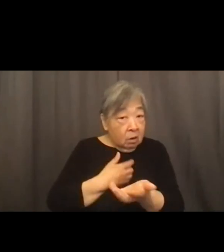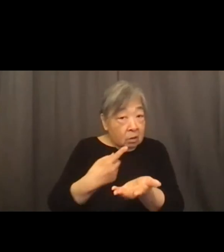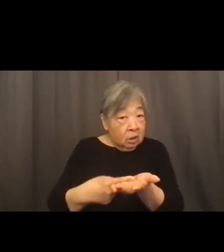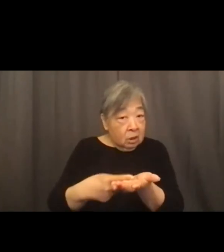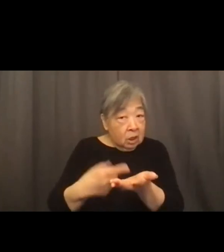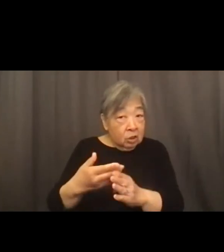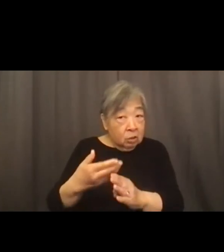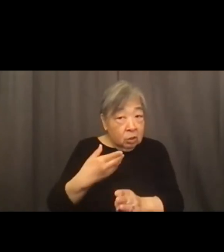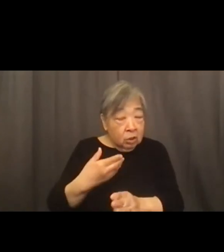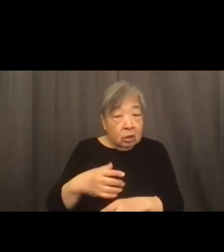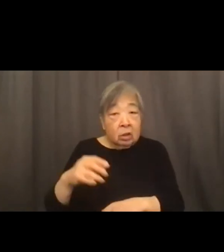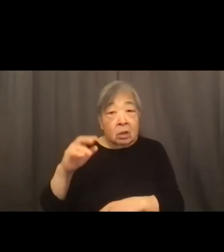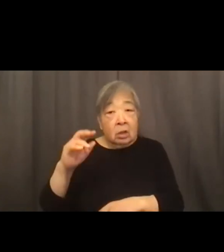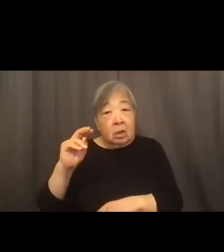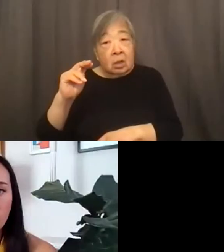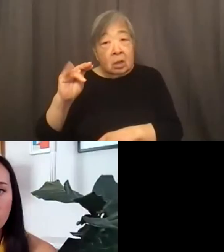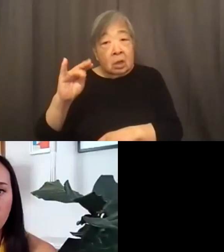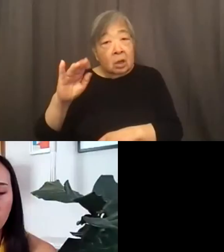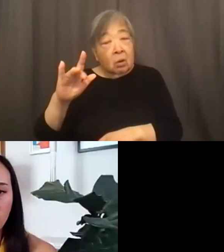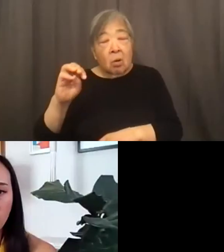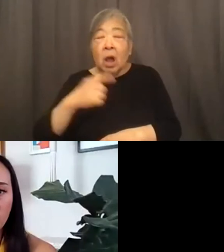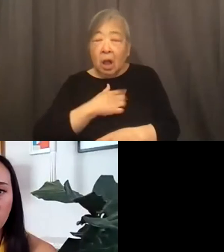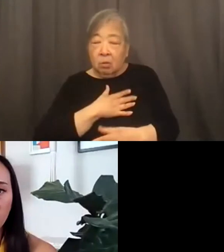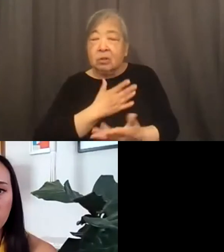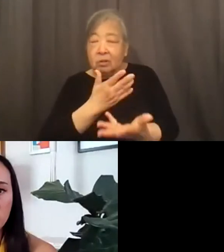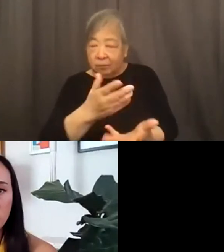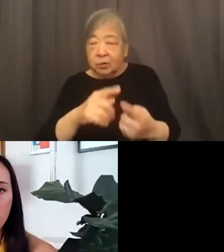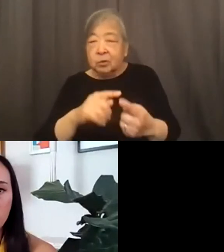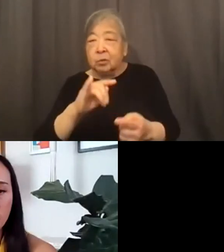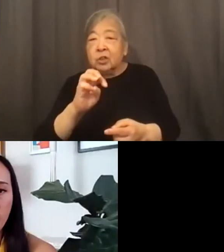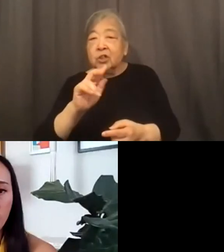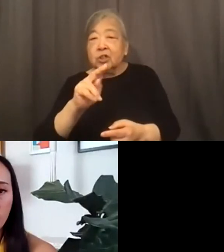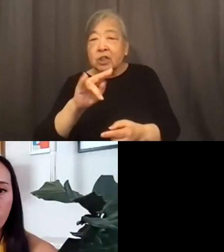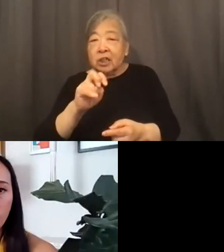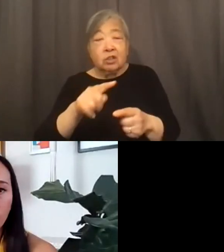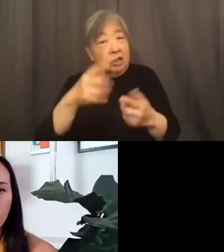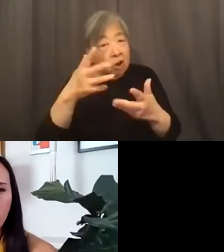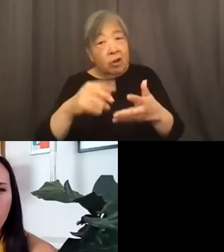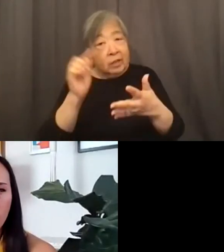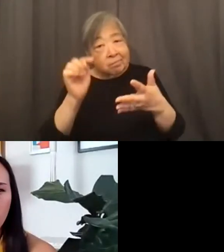Yeah I would certainly defer to Janine on this but I think for many of the reasons she already said